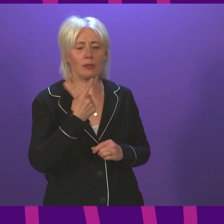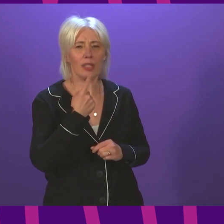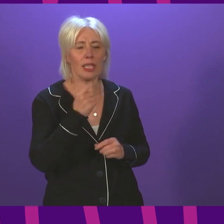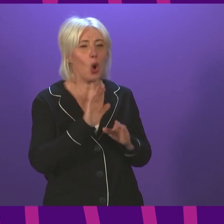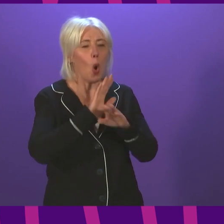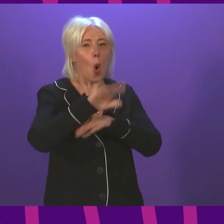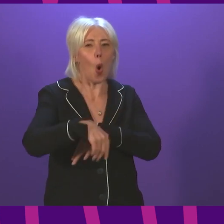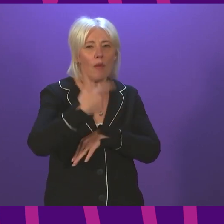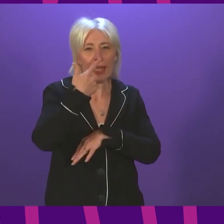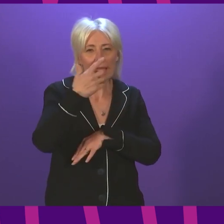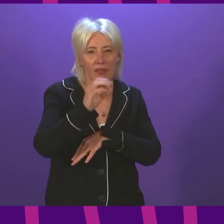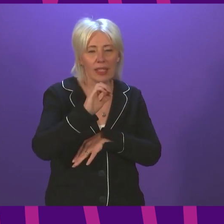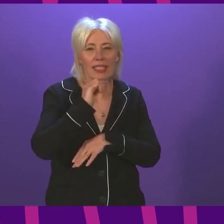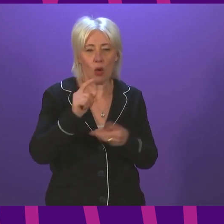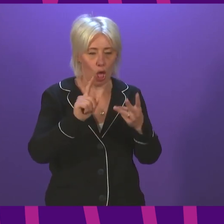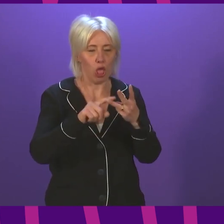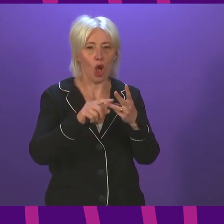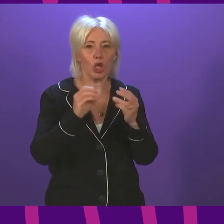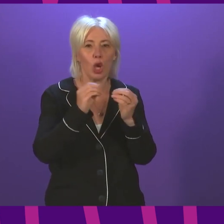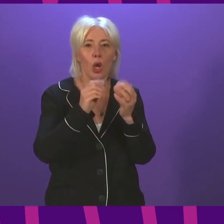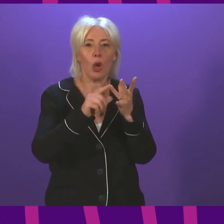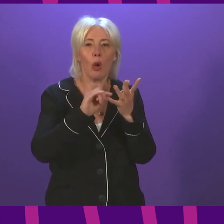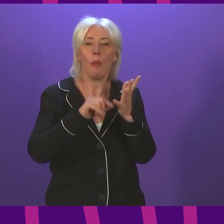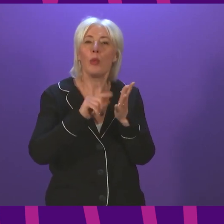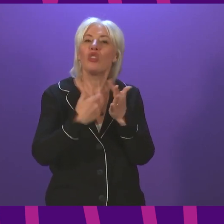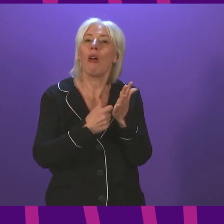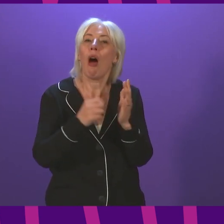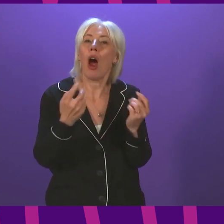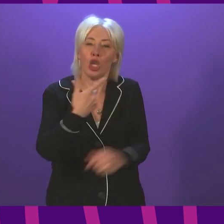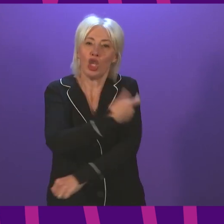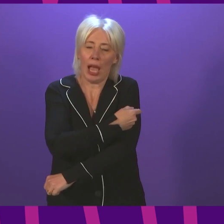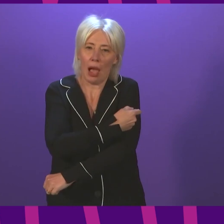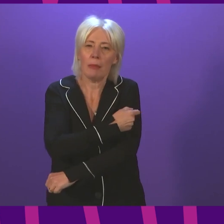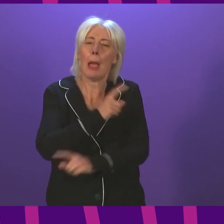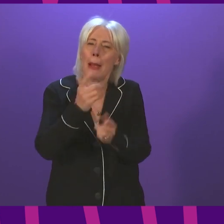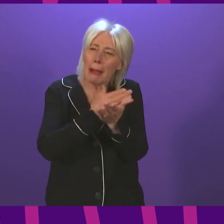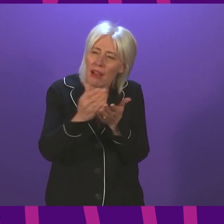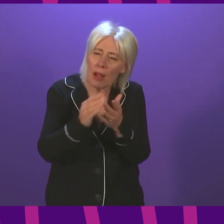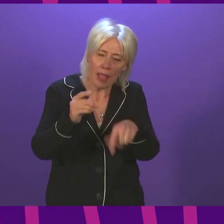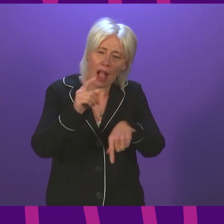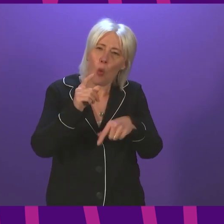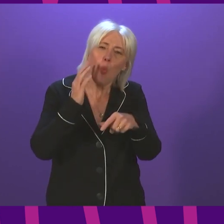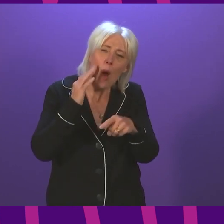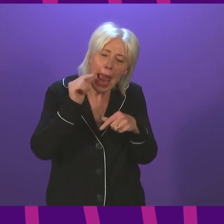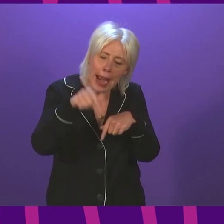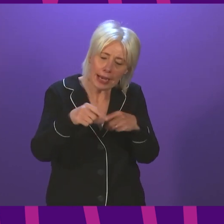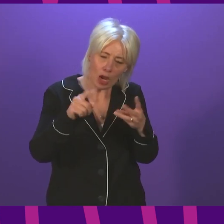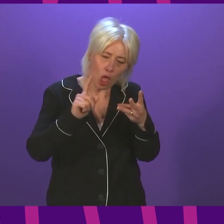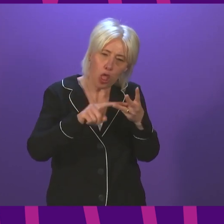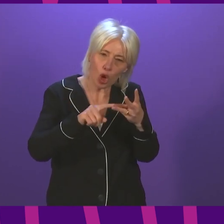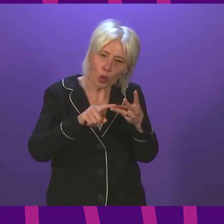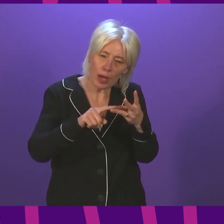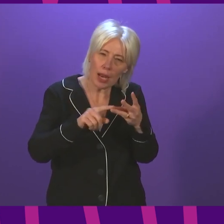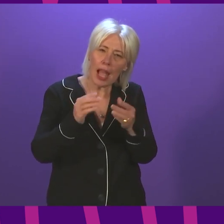the over-70s are now receiving booster jags. Can I ask for clarification if the timing of that booster is dependent on when you